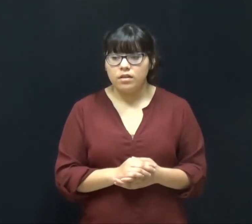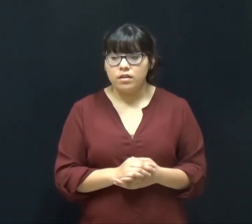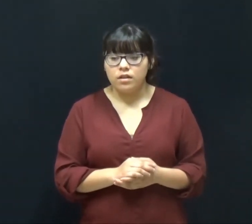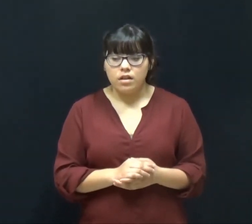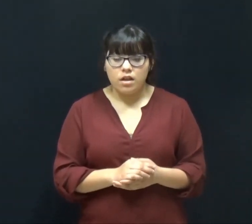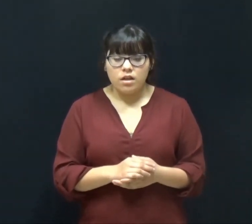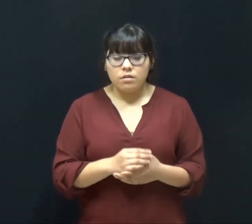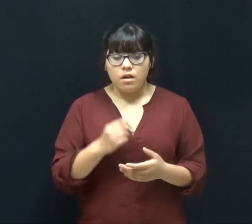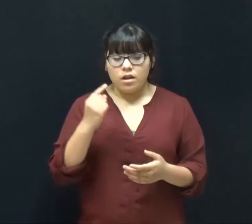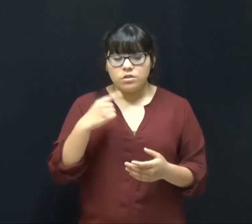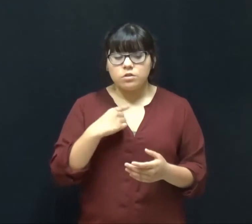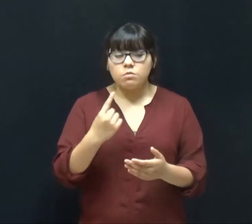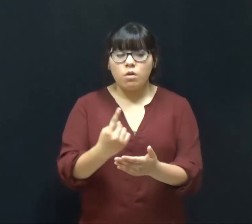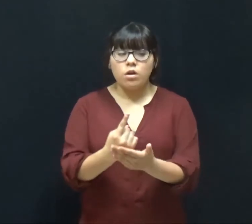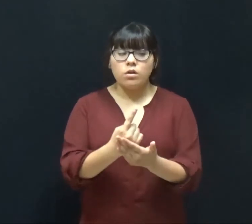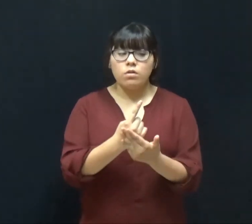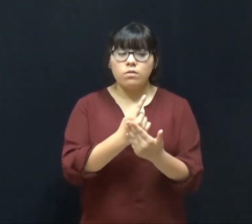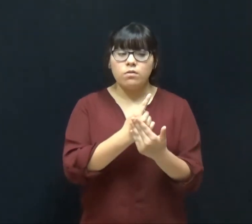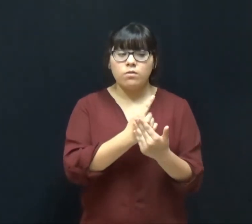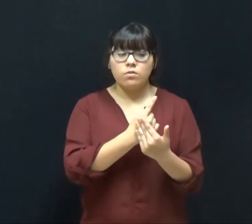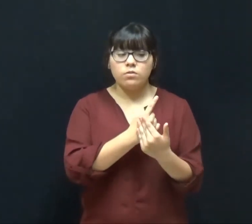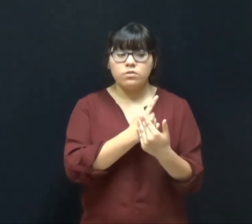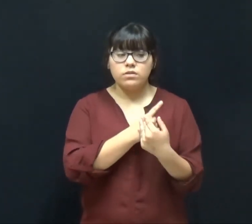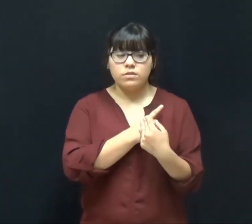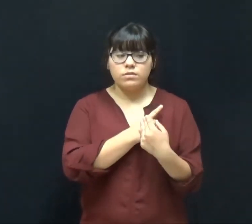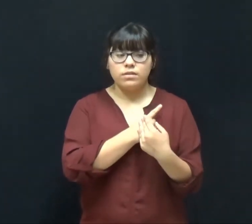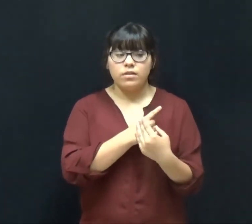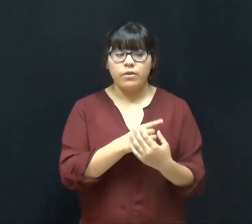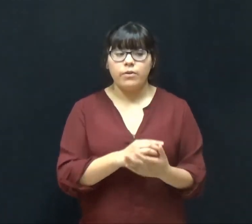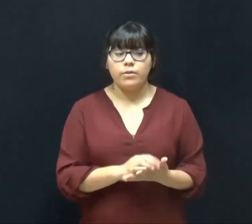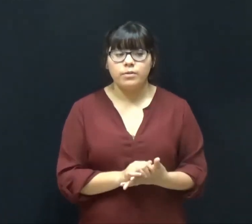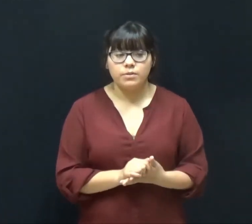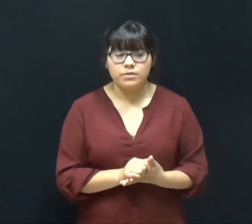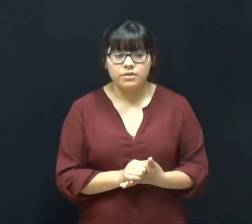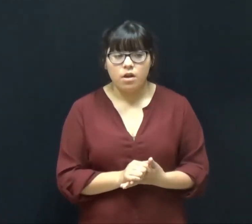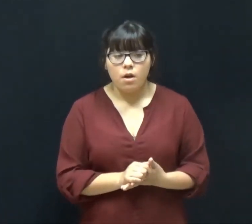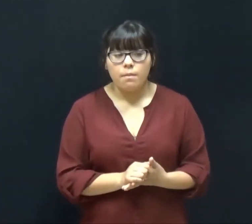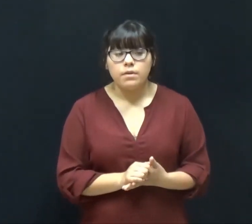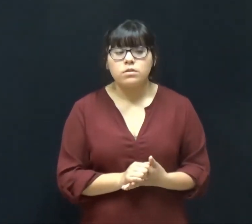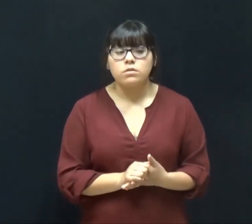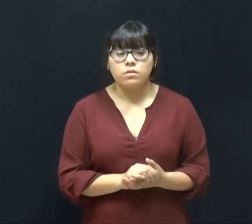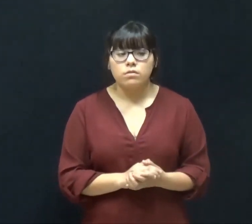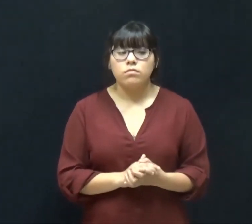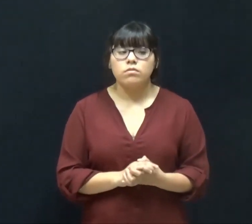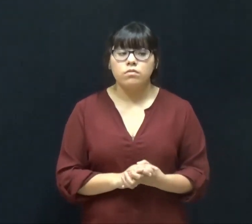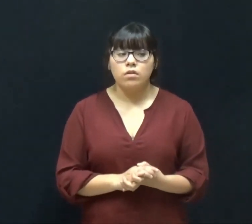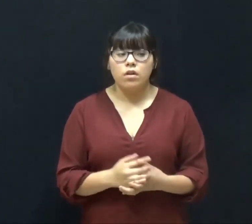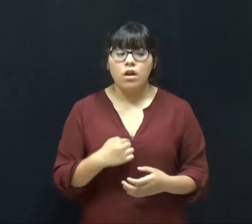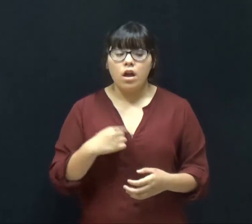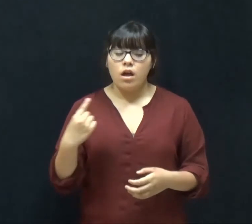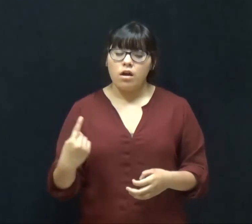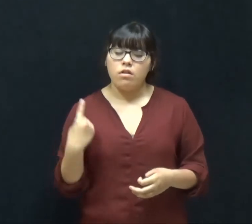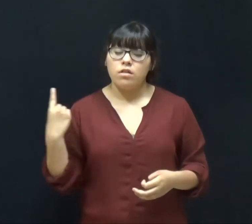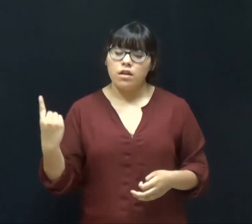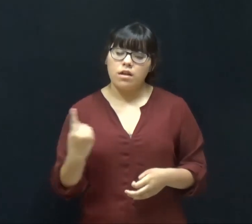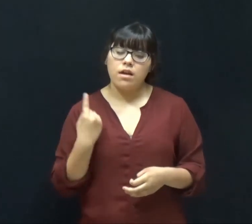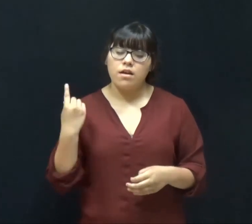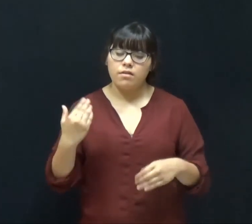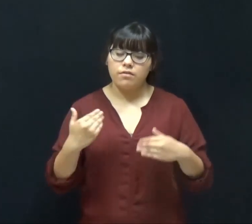I just want to hold you close So far all I had